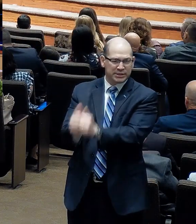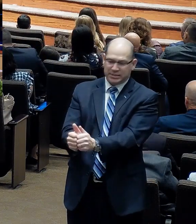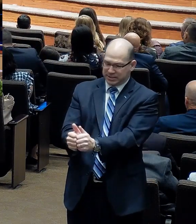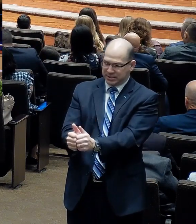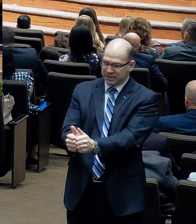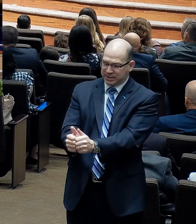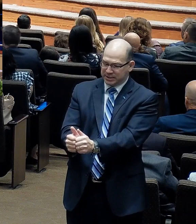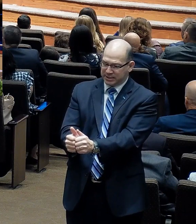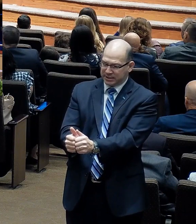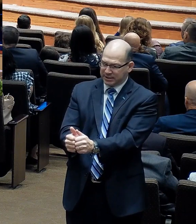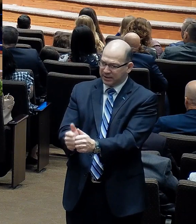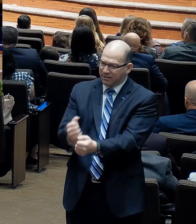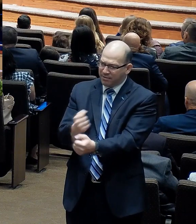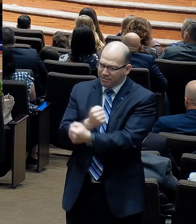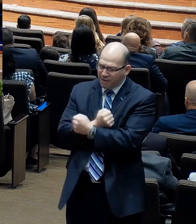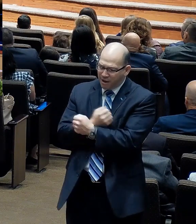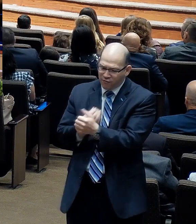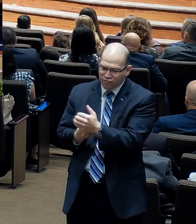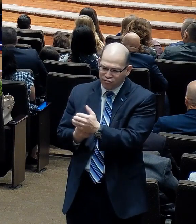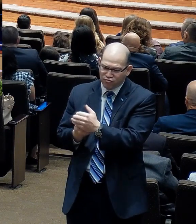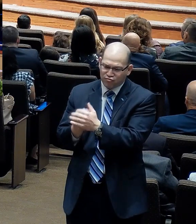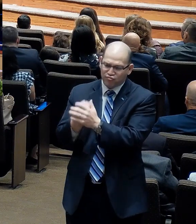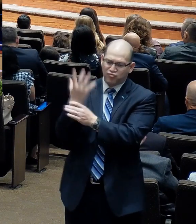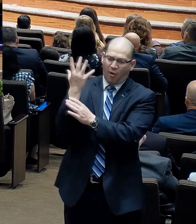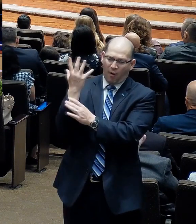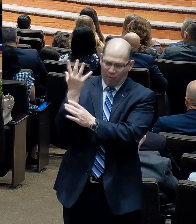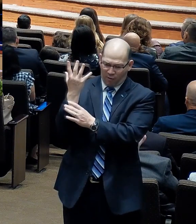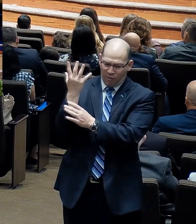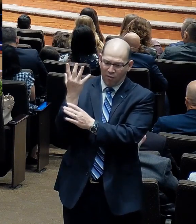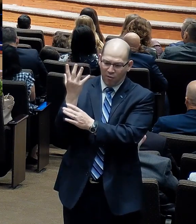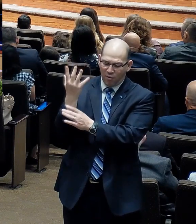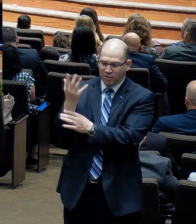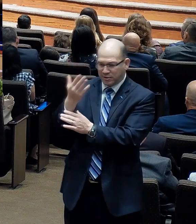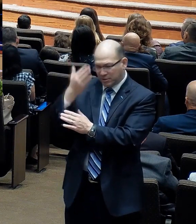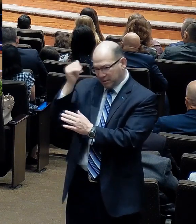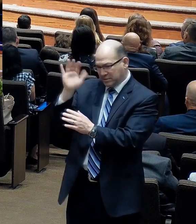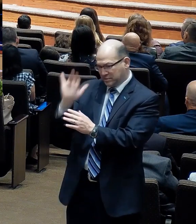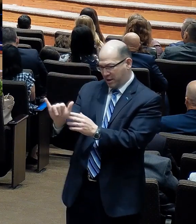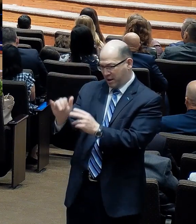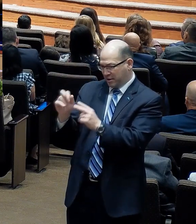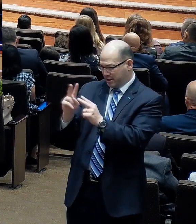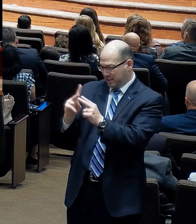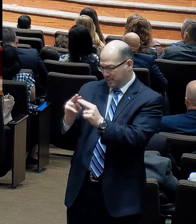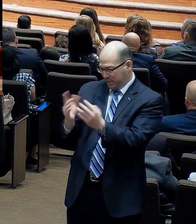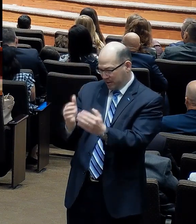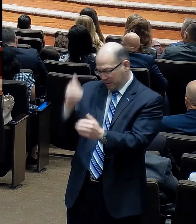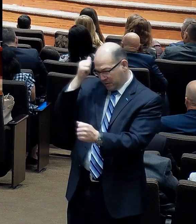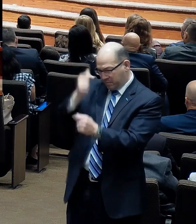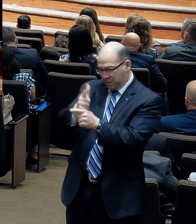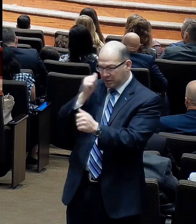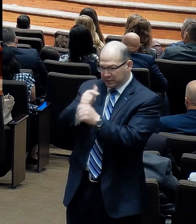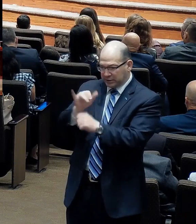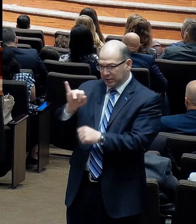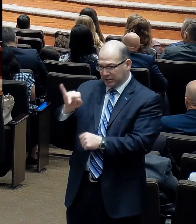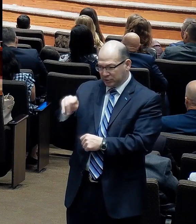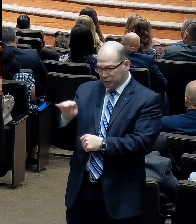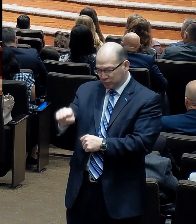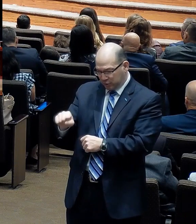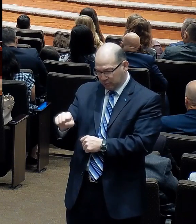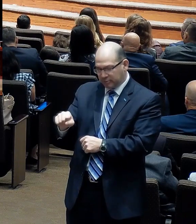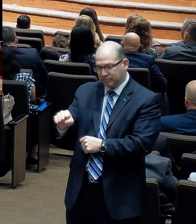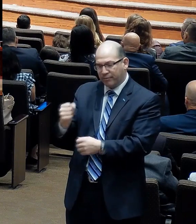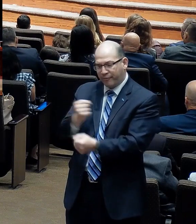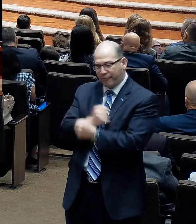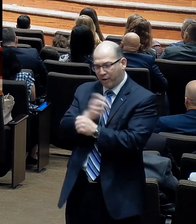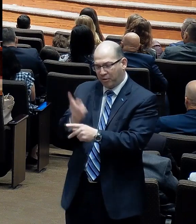right here, this sweet couple, thank you for your faithfulness. Their heart, their love was deepened, yes, for God, but for those around them.